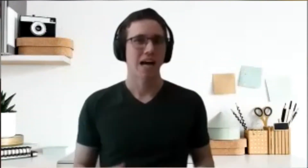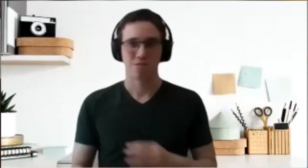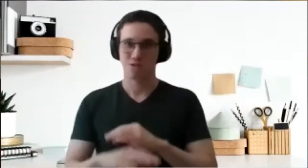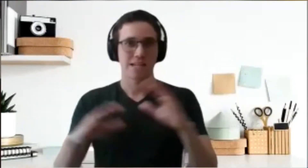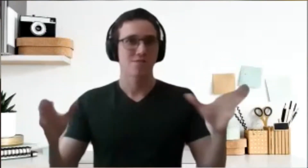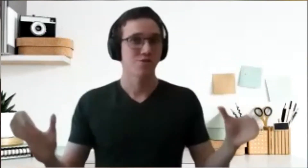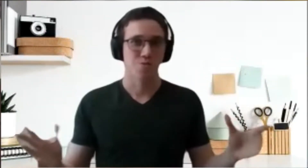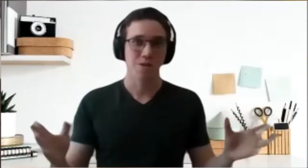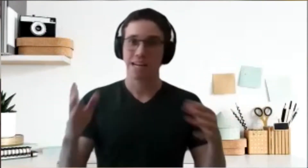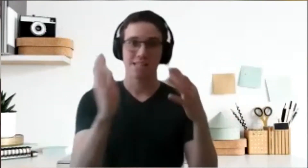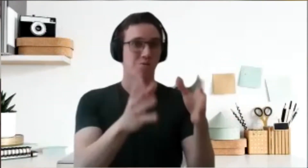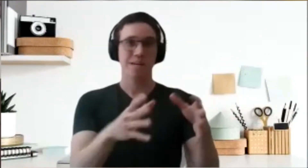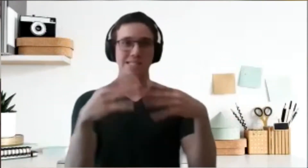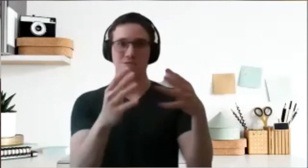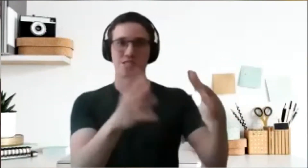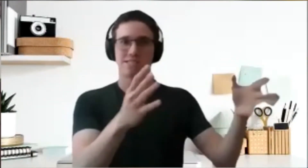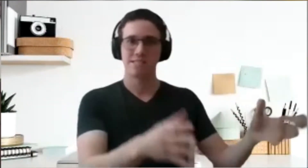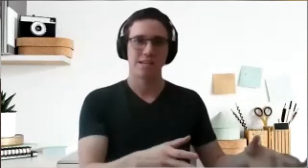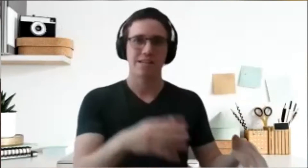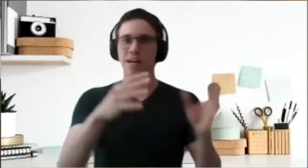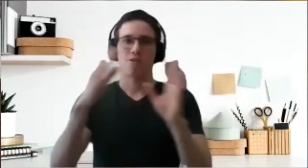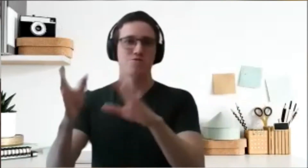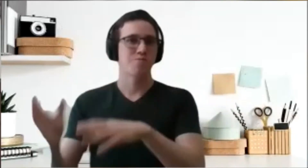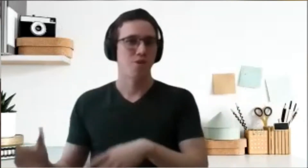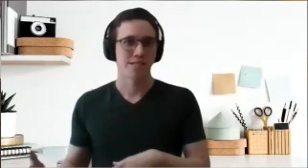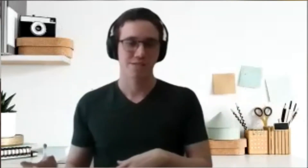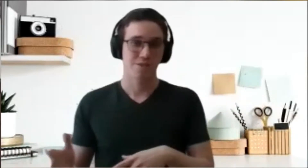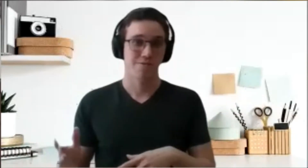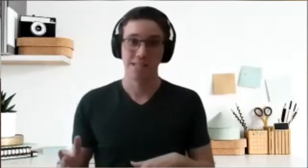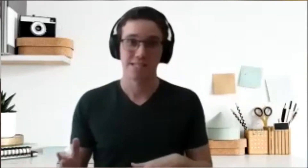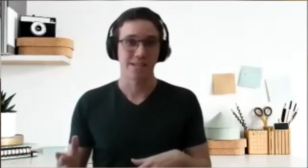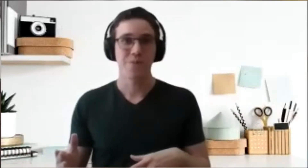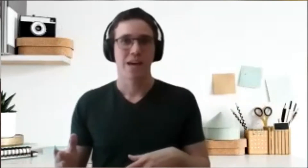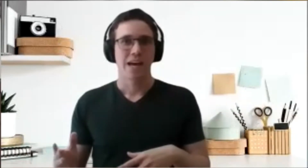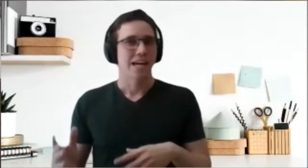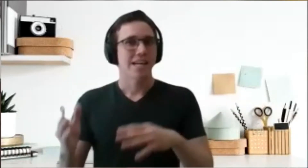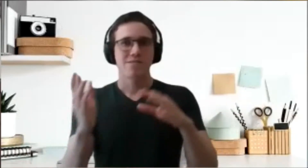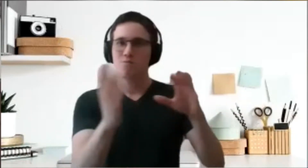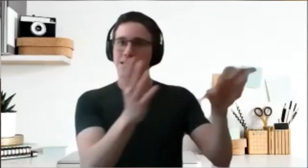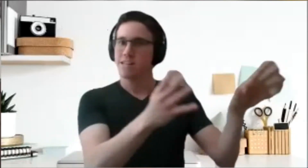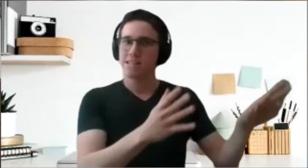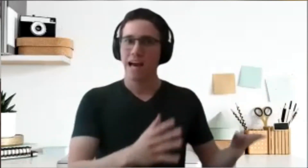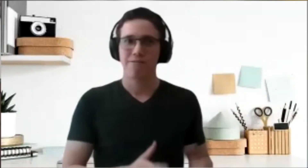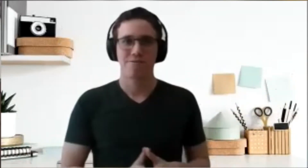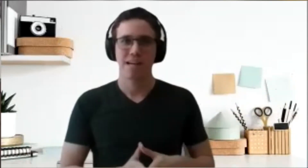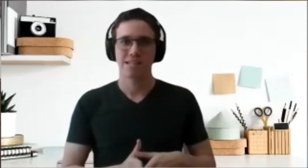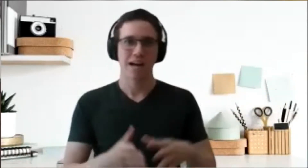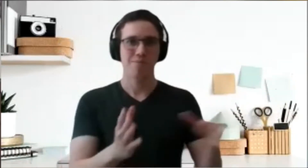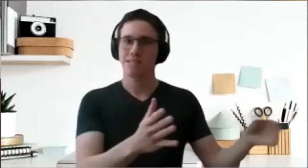hours. All I did was work and in the weekends I would just study or do projects for Vusty and after one year and a half of that I burned